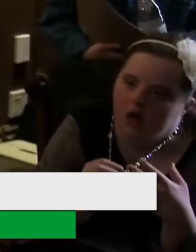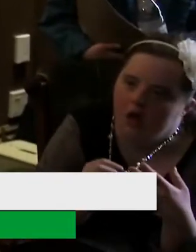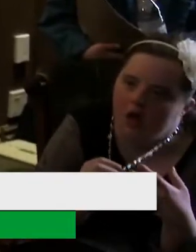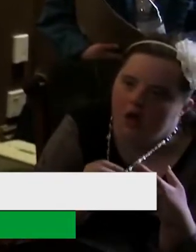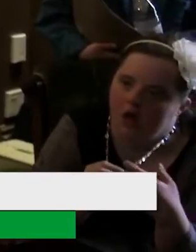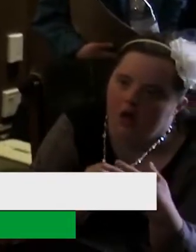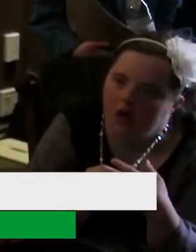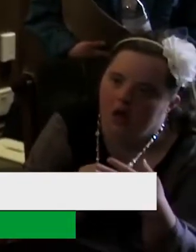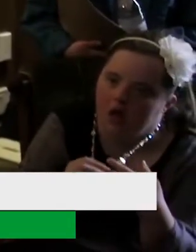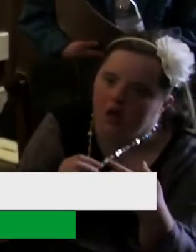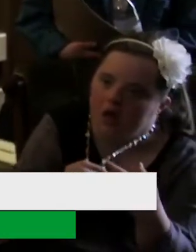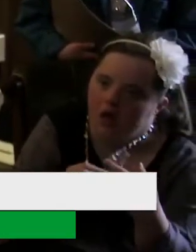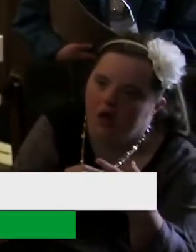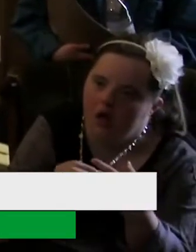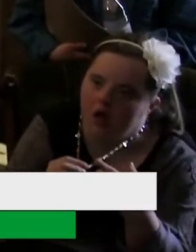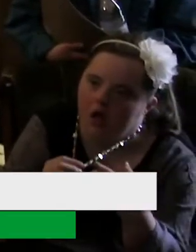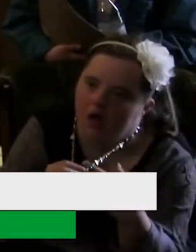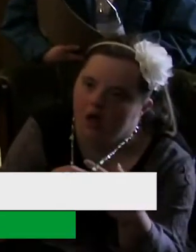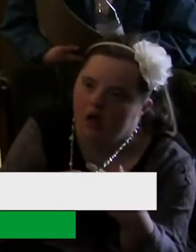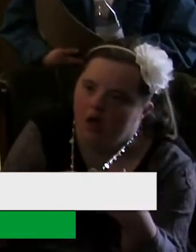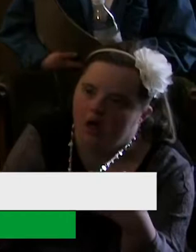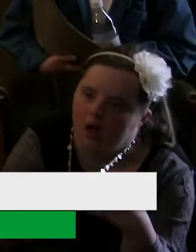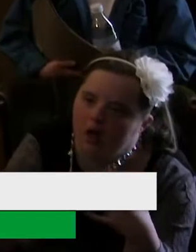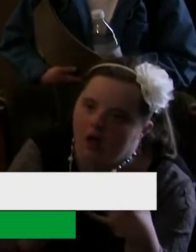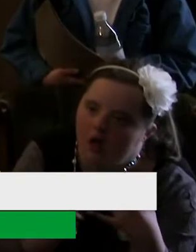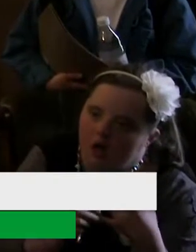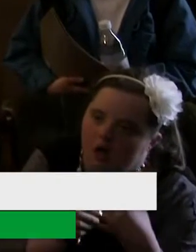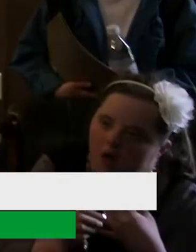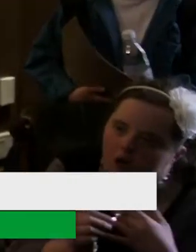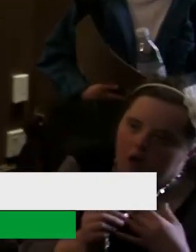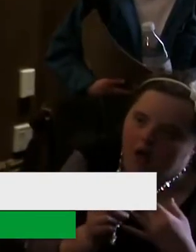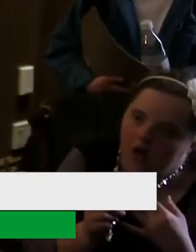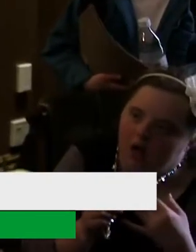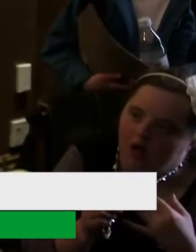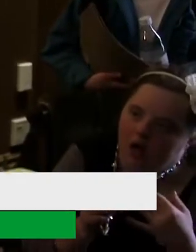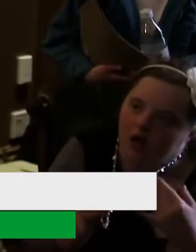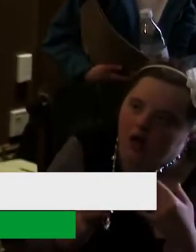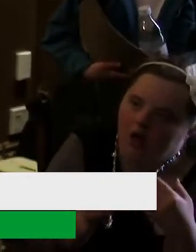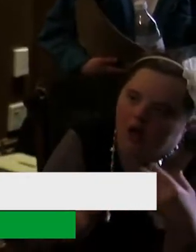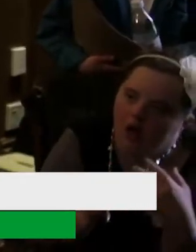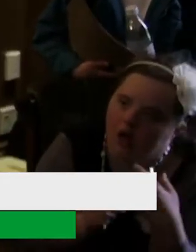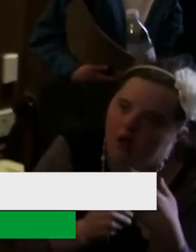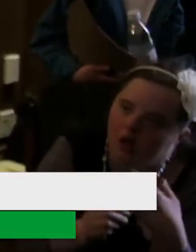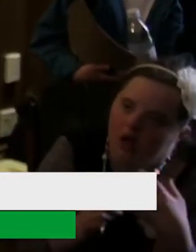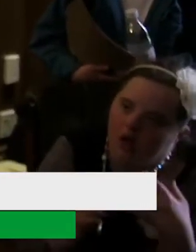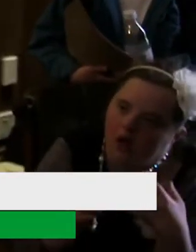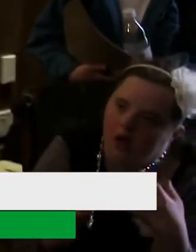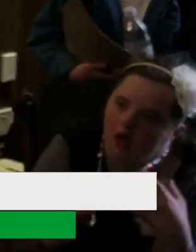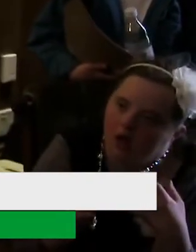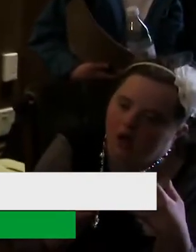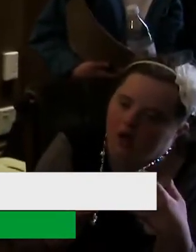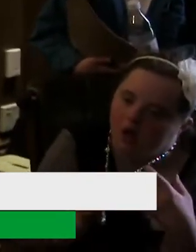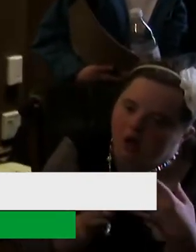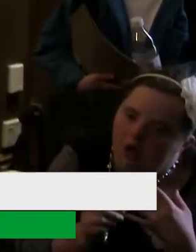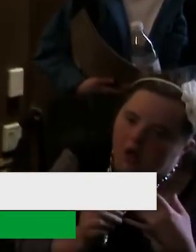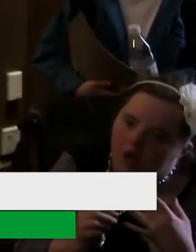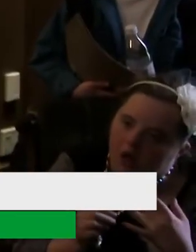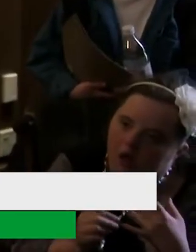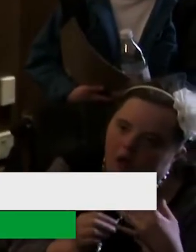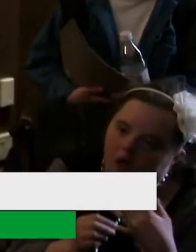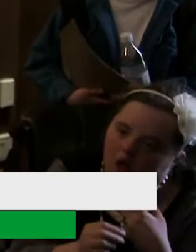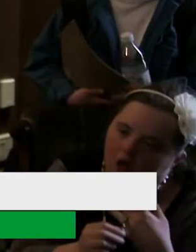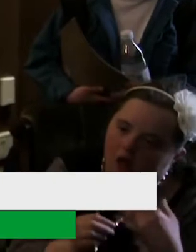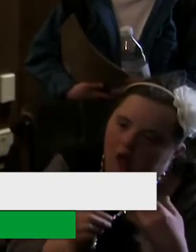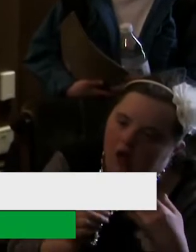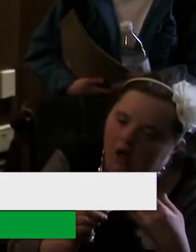tag on my mirror, and when the snow is all over the place, when it's all steep, grades everywhere,